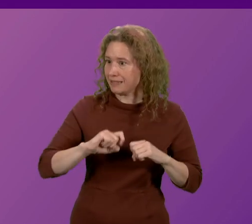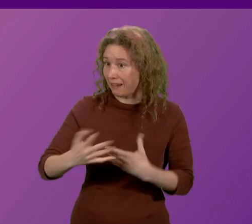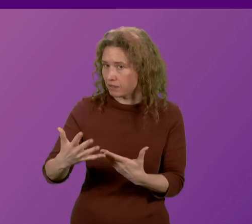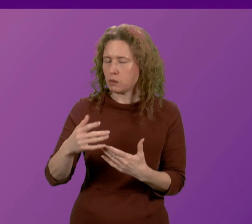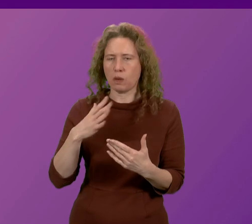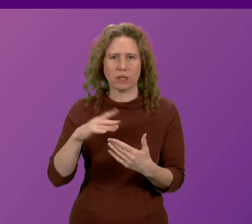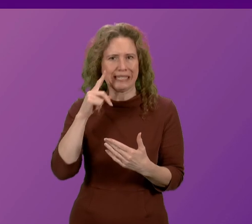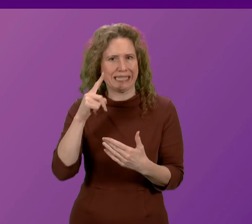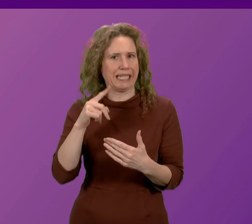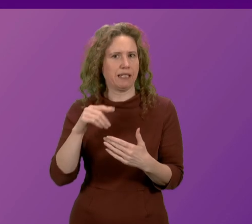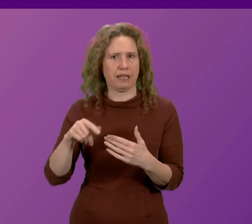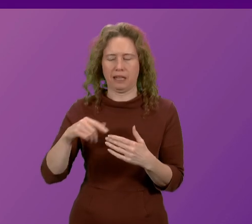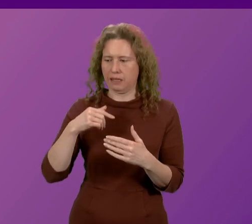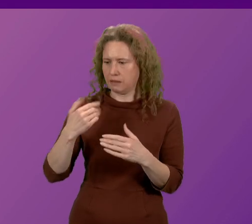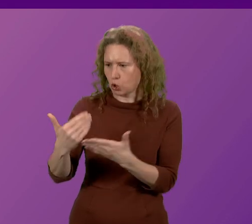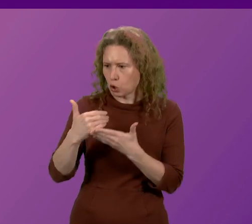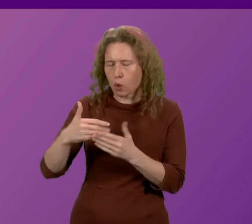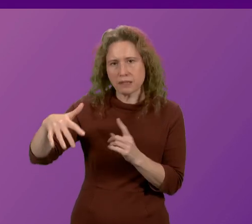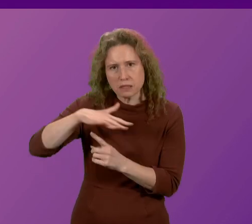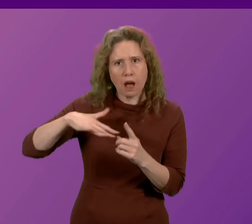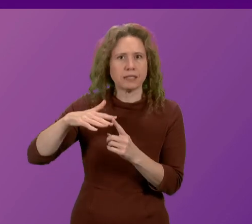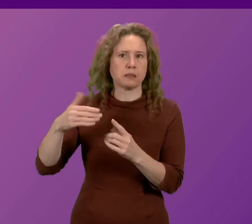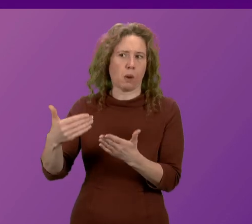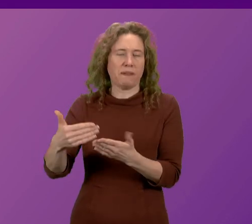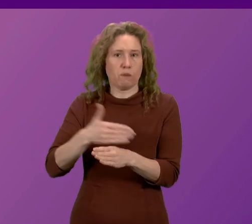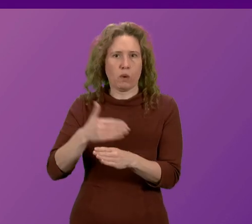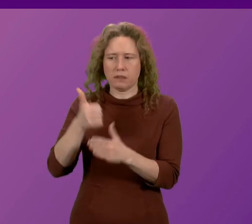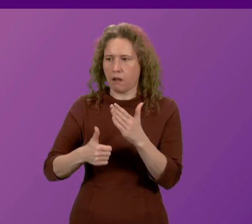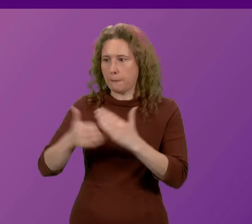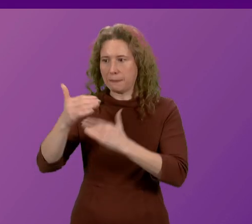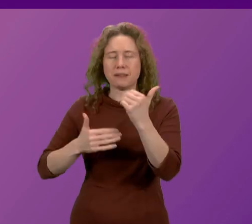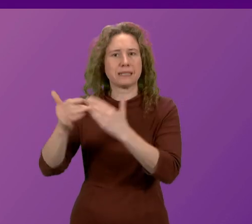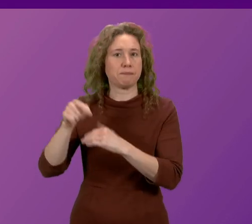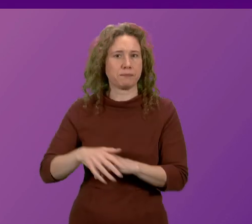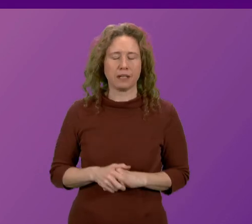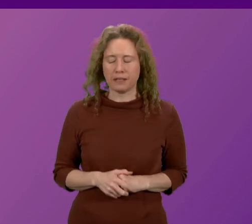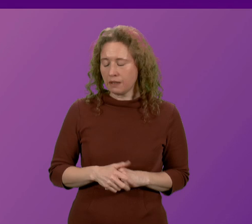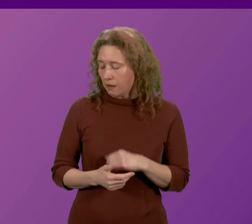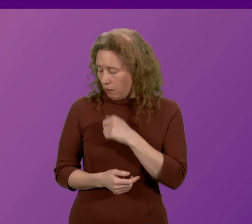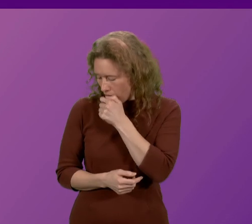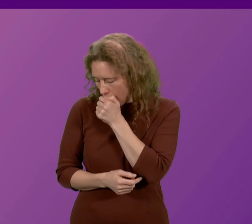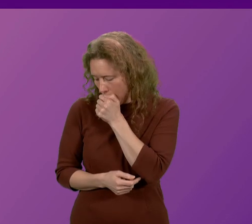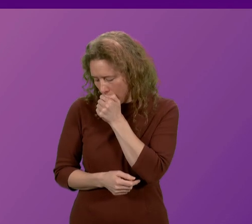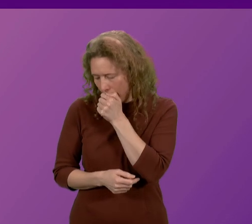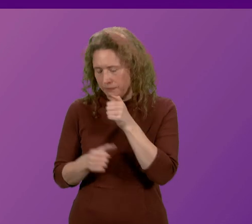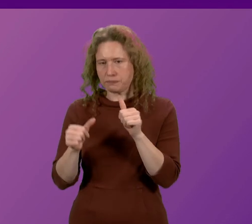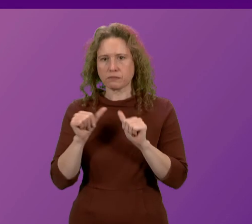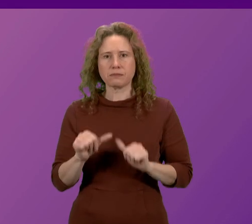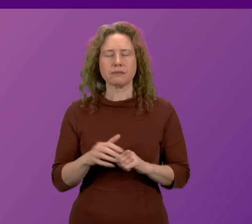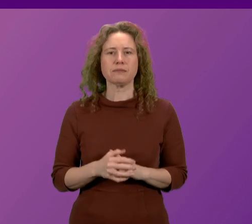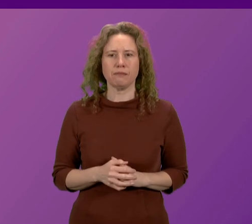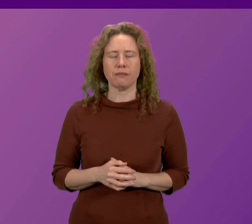the necessary steps to secure that site in advance of the development of that particular site. Oliver Mundell.